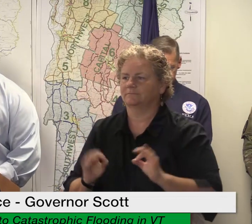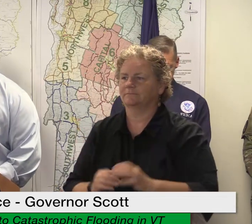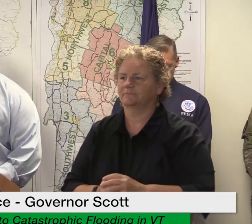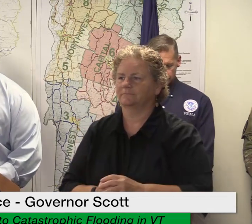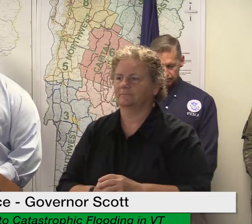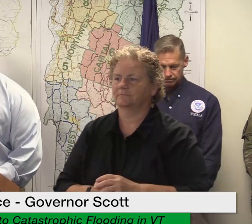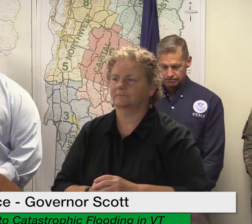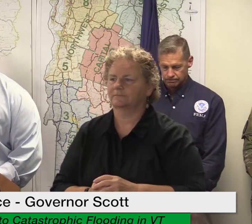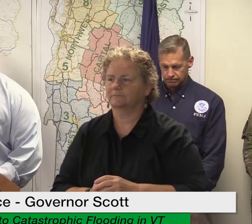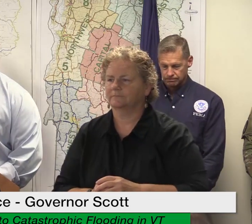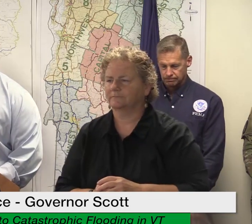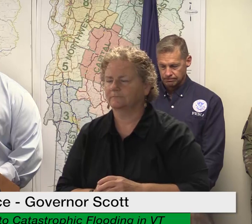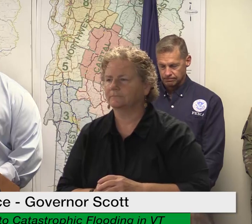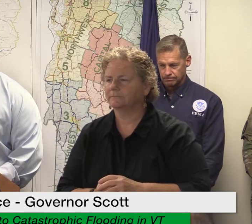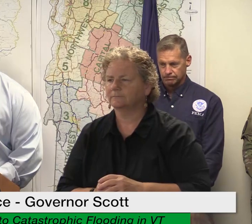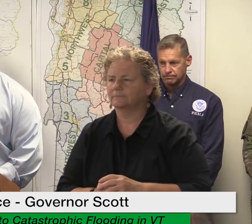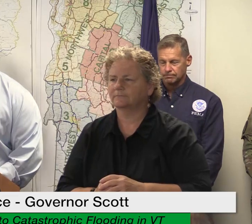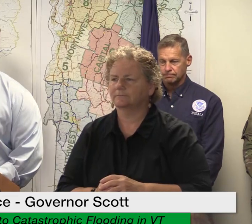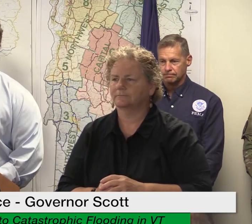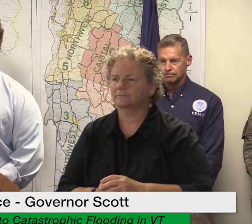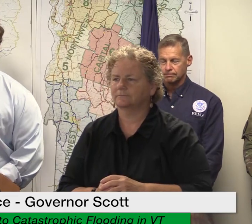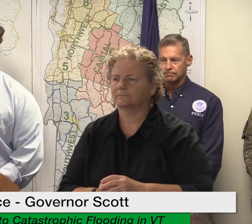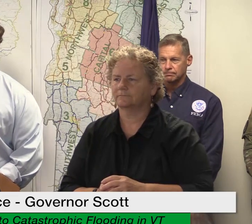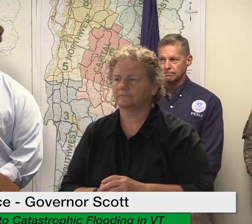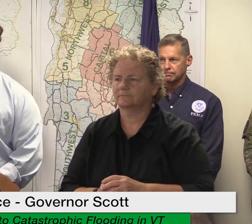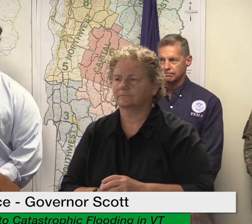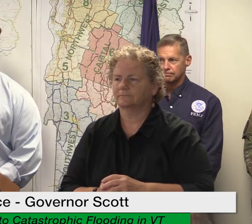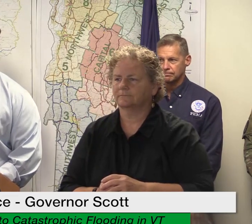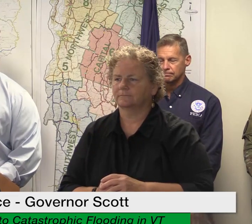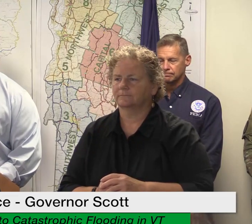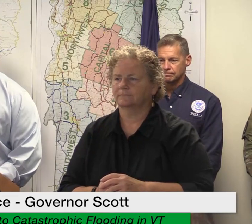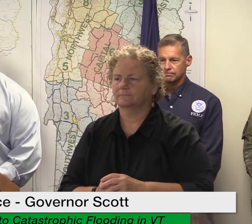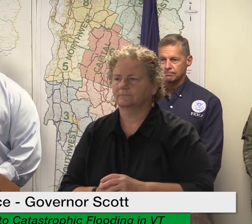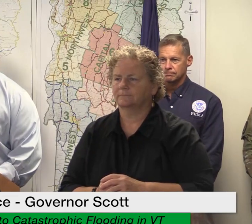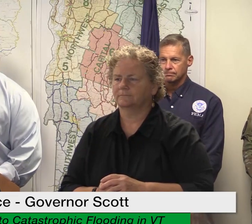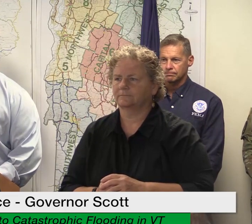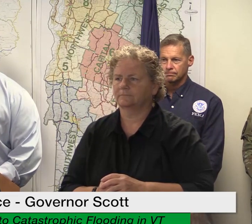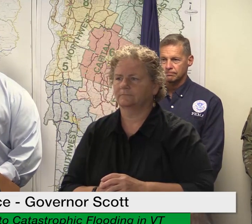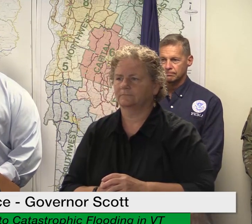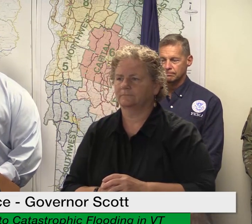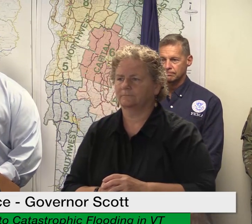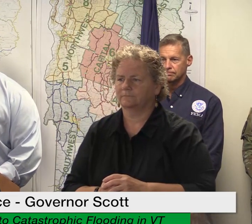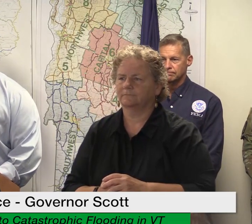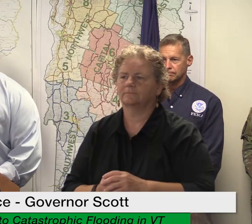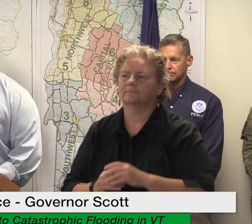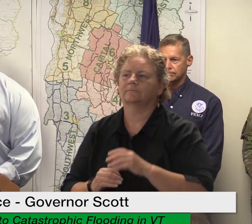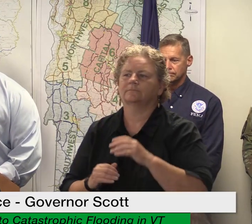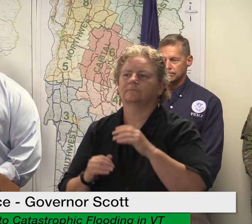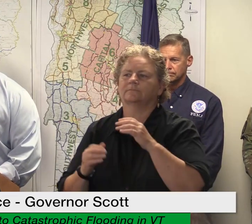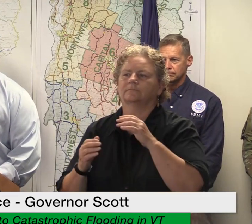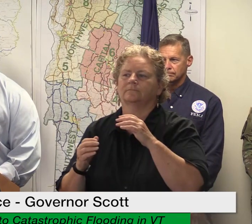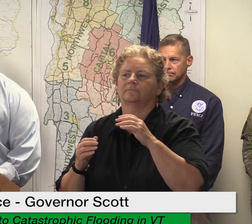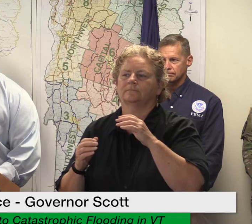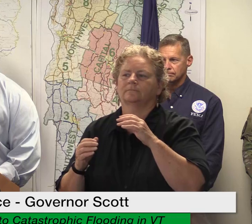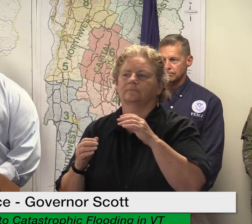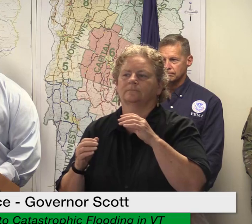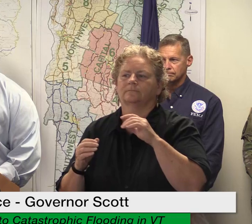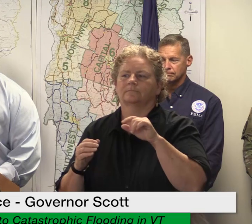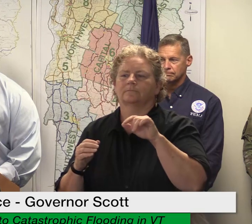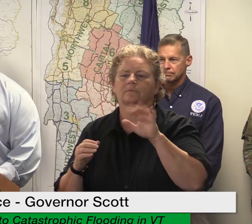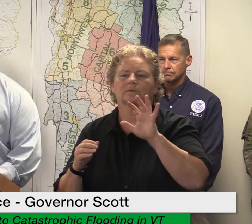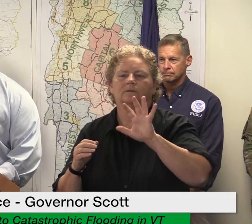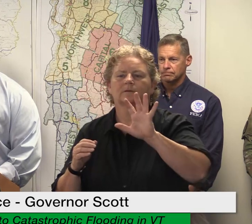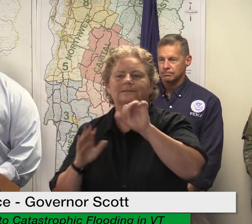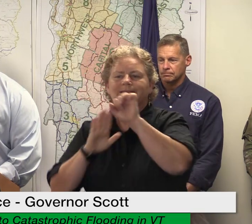to 40 of the hardest hit towns in vermont that would be owed to them in this fiscal year so that will total about 11 million dollars